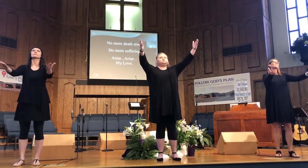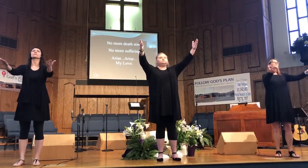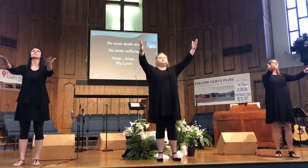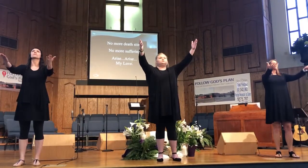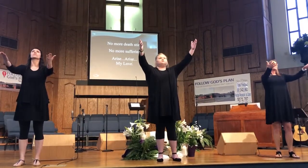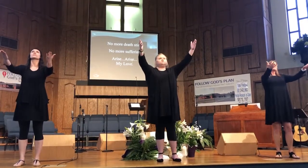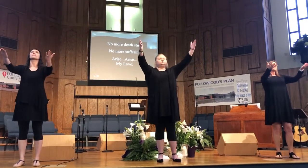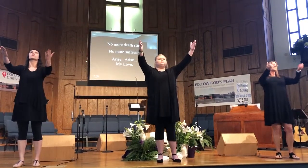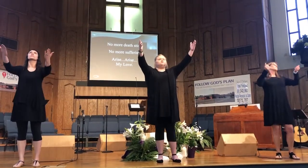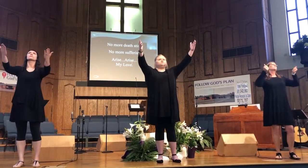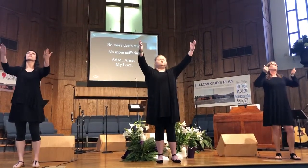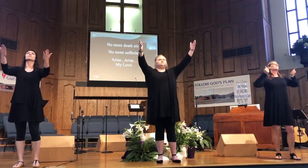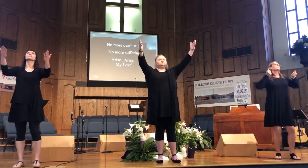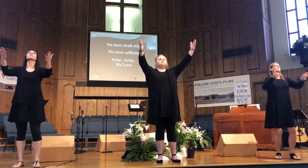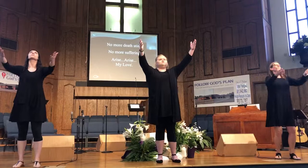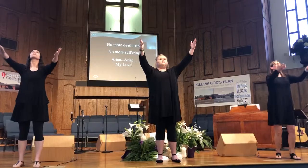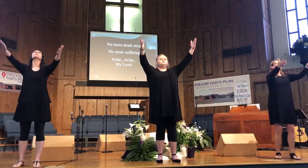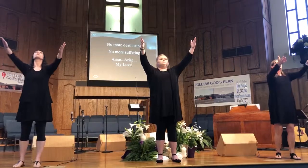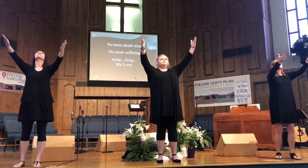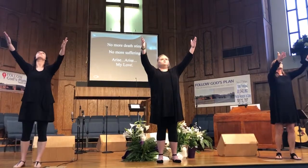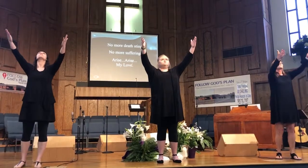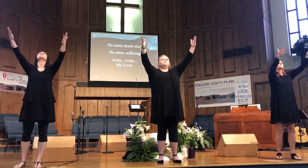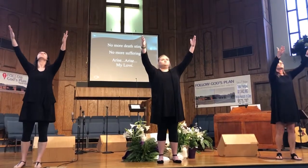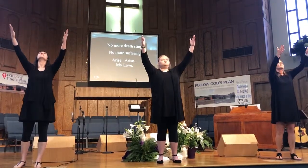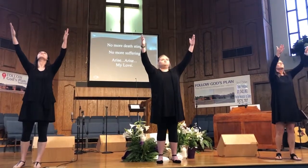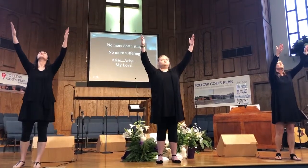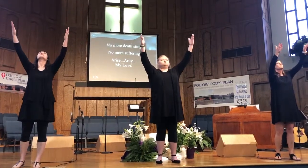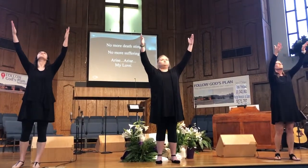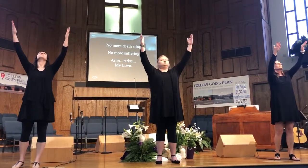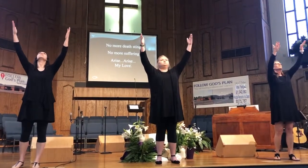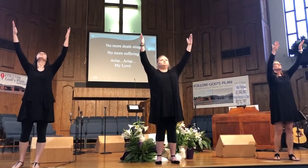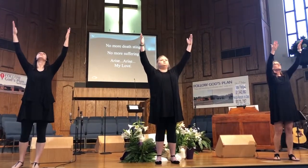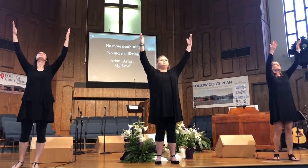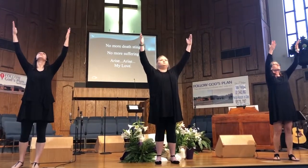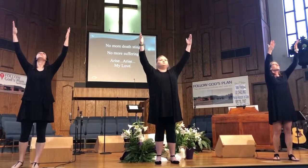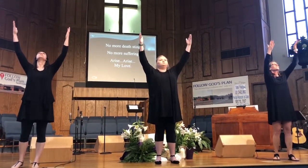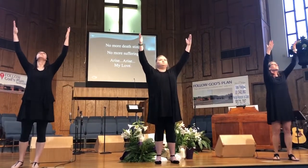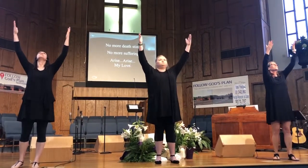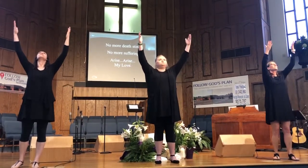my, my